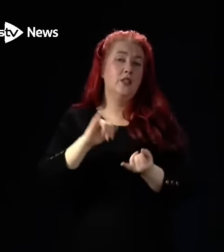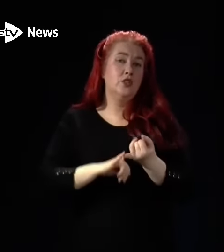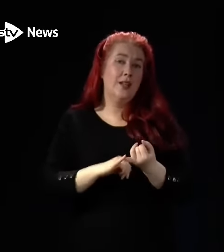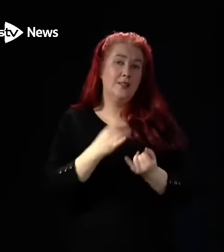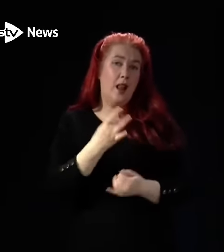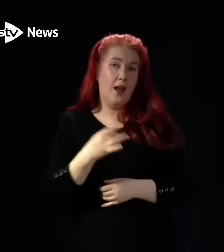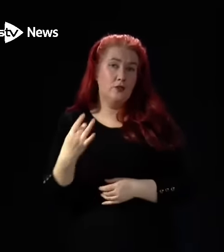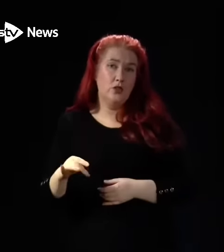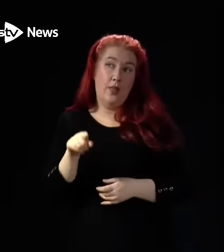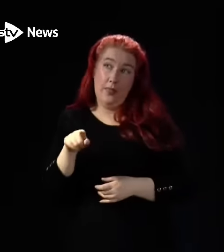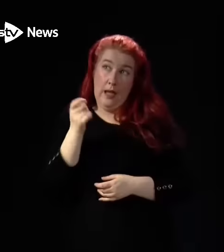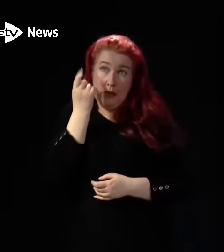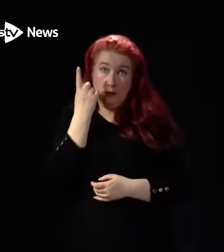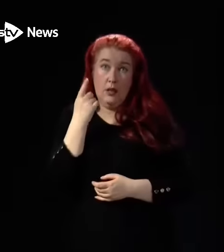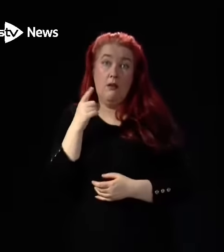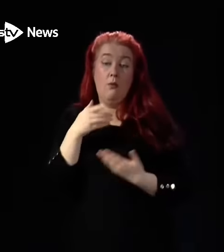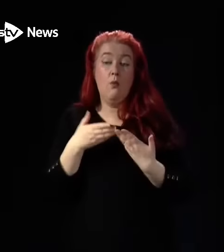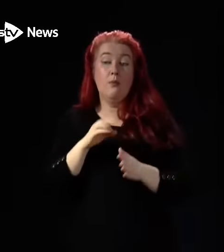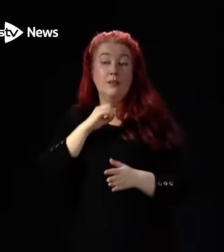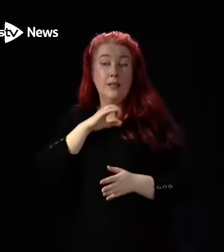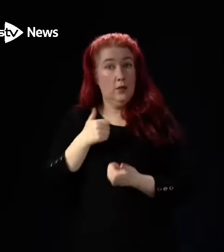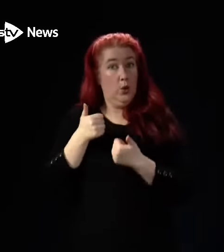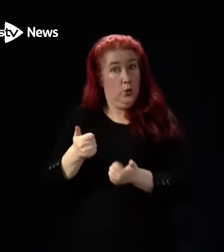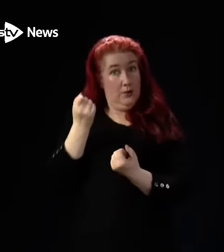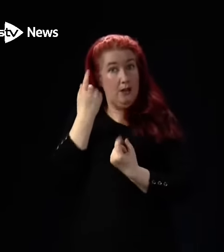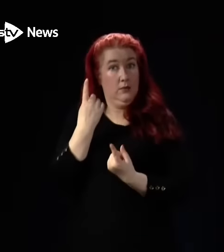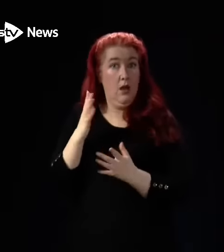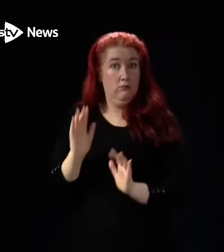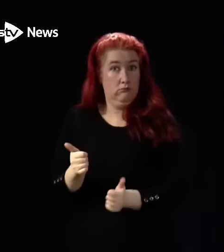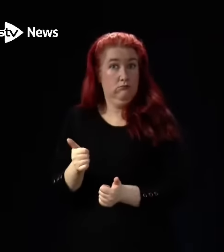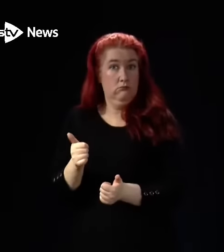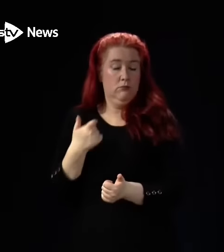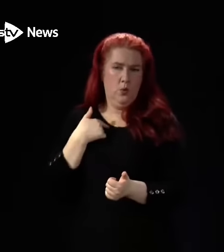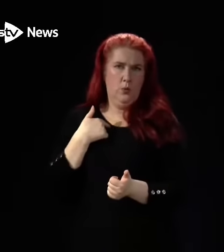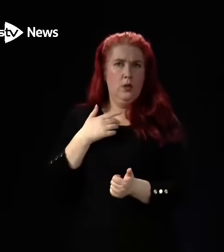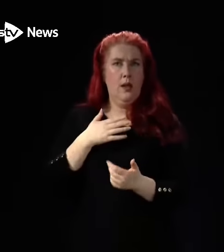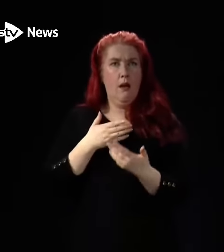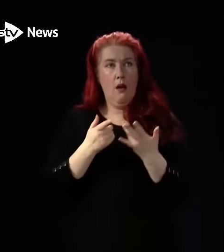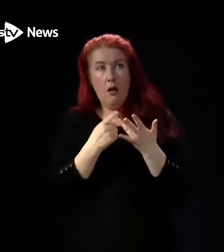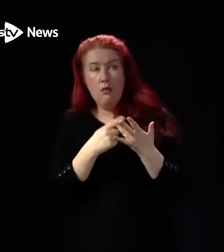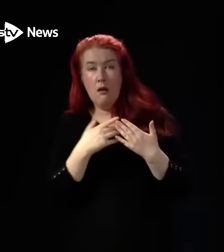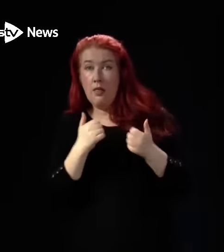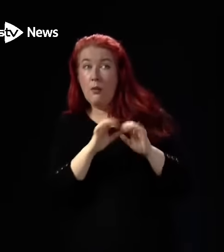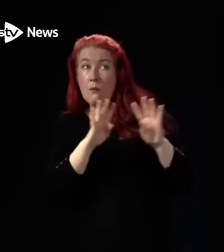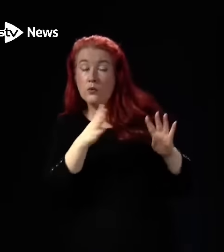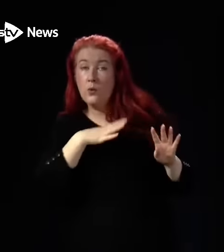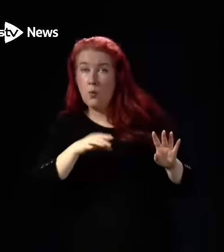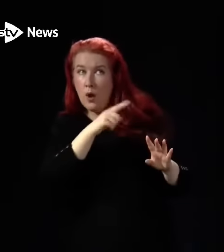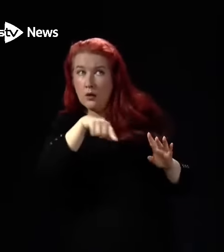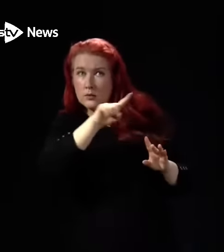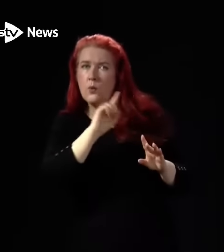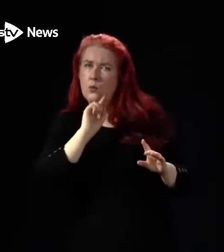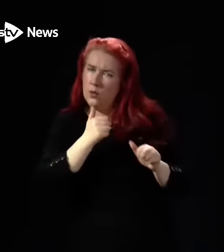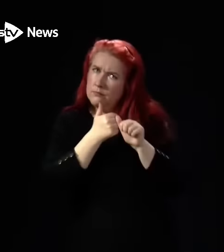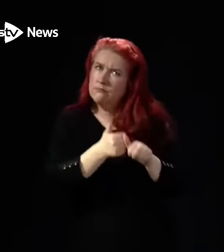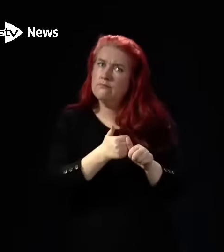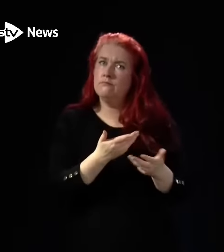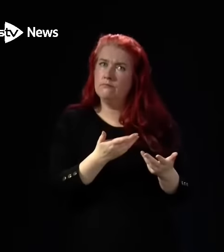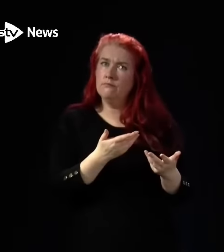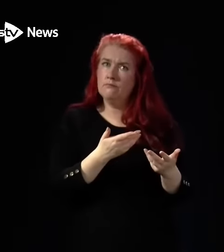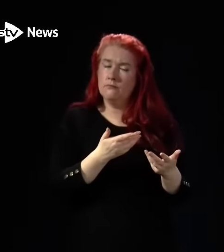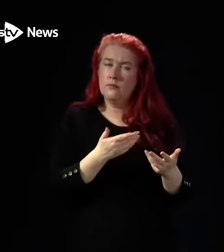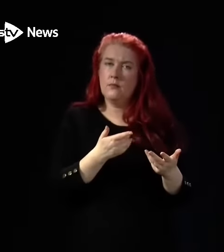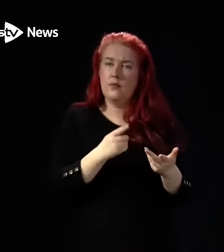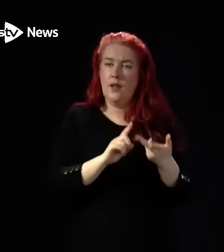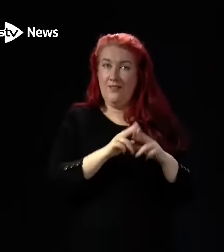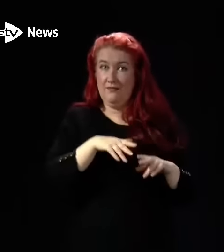initiative is a good one. And we are looking to support health boards who want to do that and who feel that would make a contribution to what they're dealing with